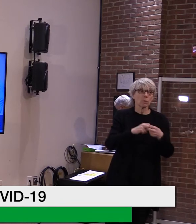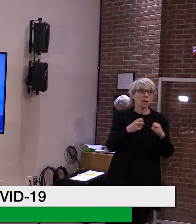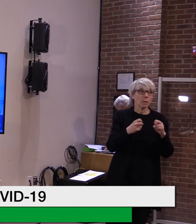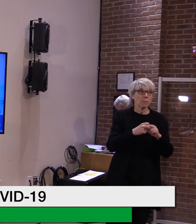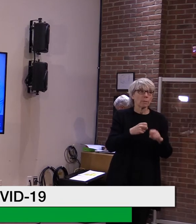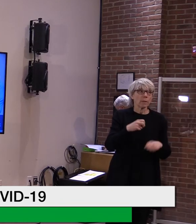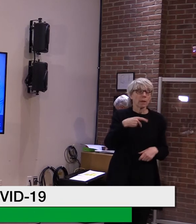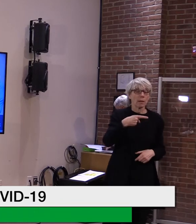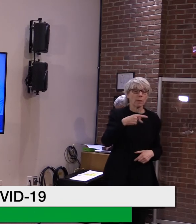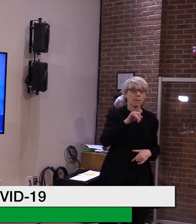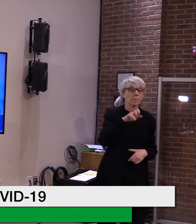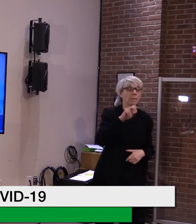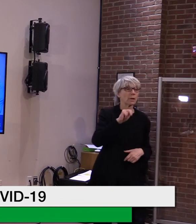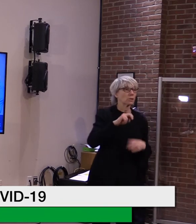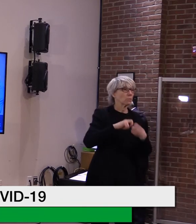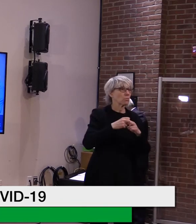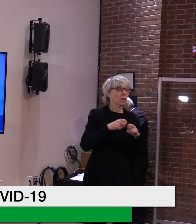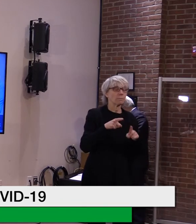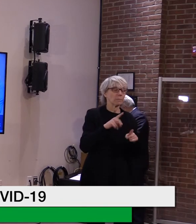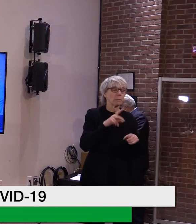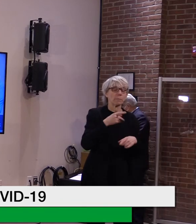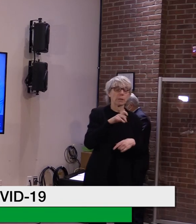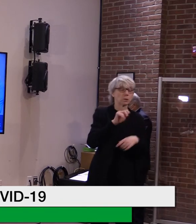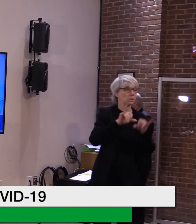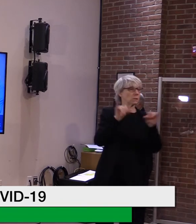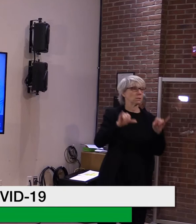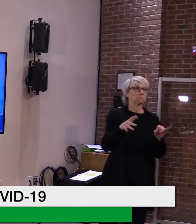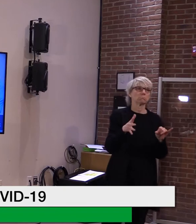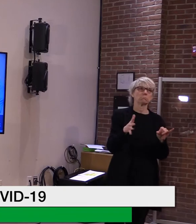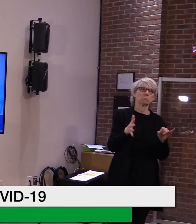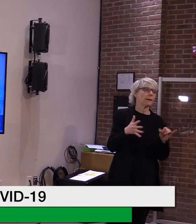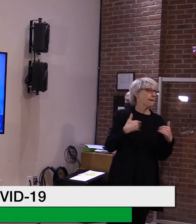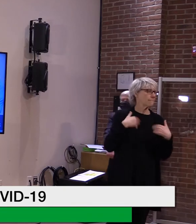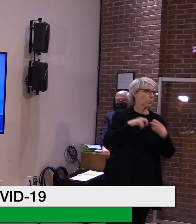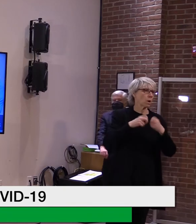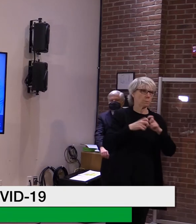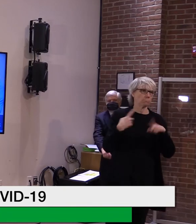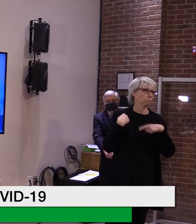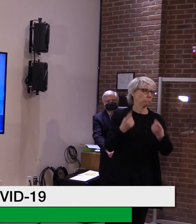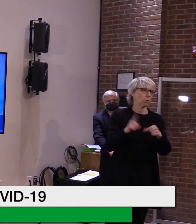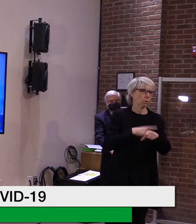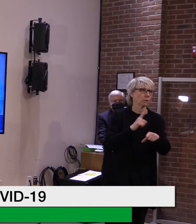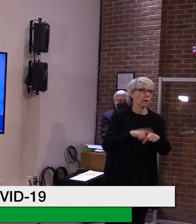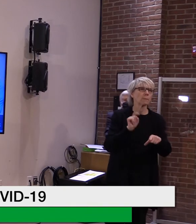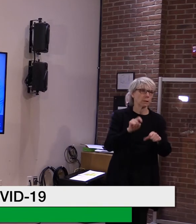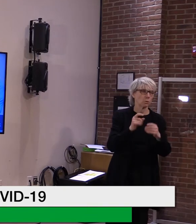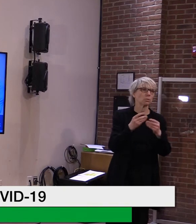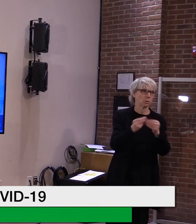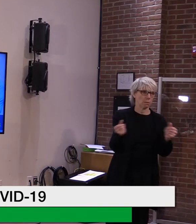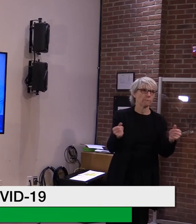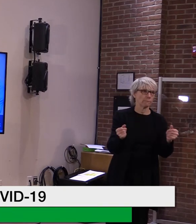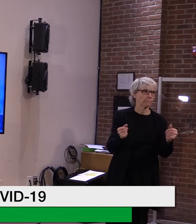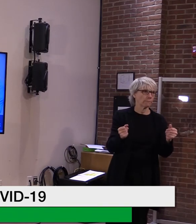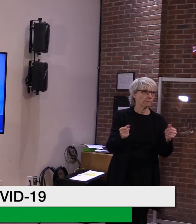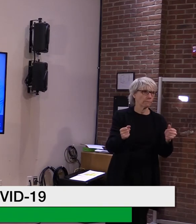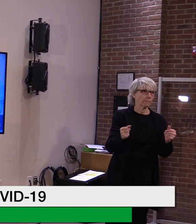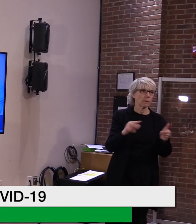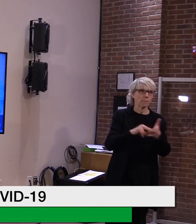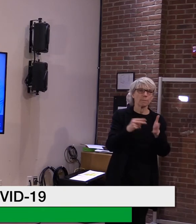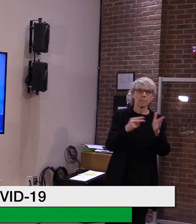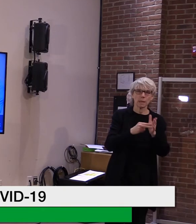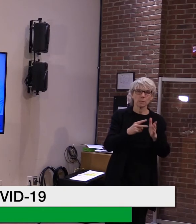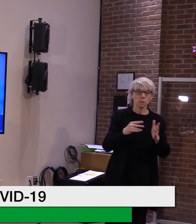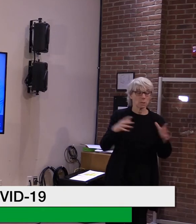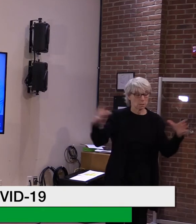uh, liability, the pension system, the OPEB system. Um, and, uh, so we need to, to bring that all